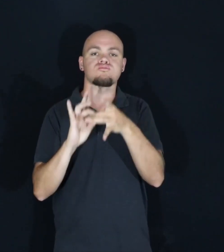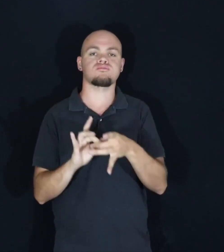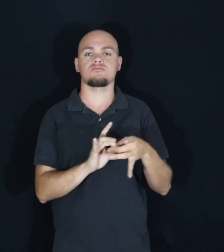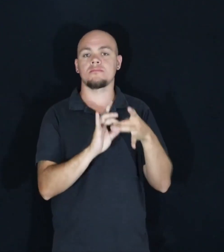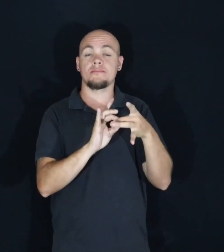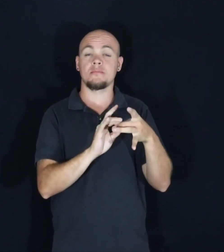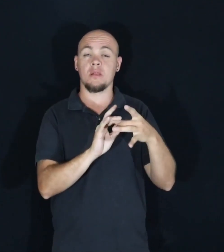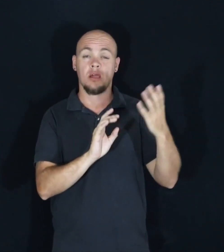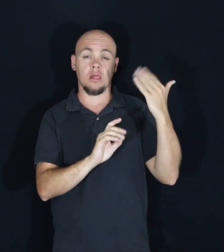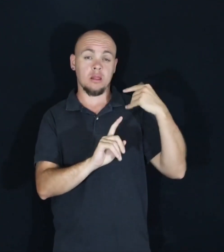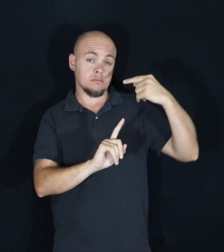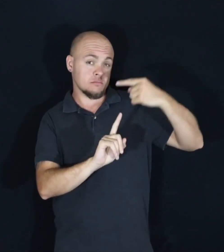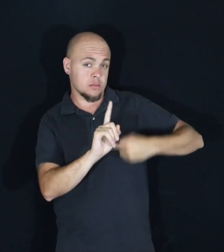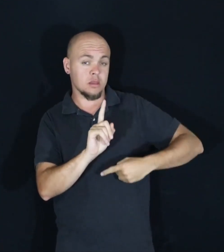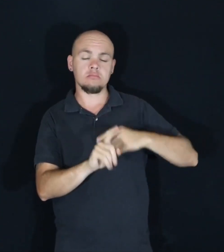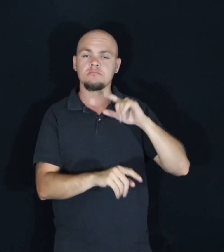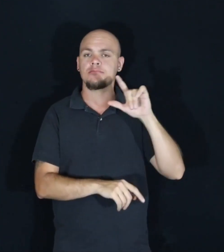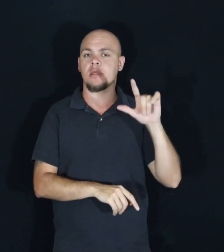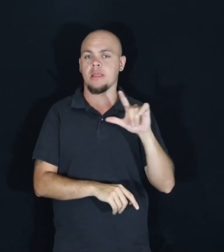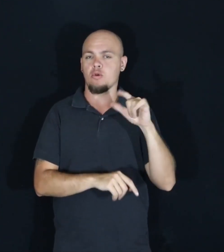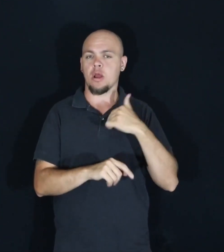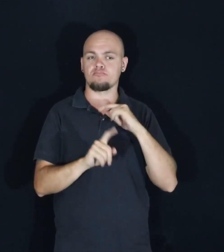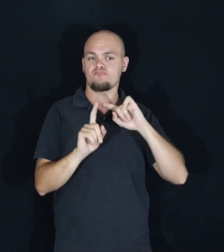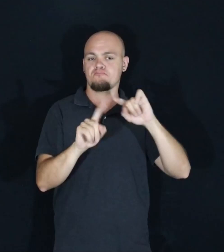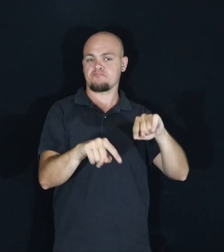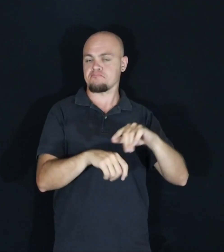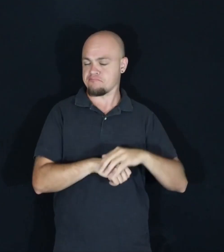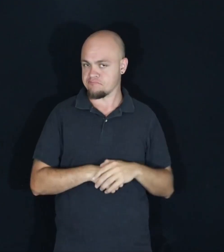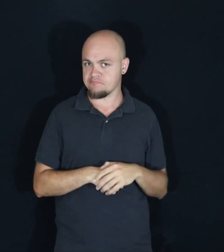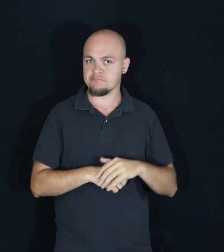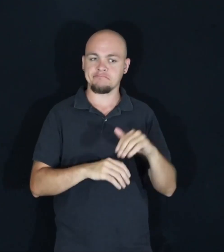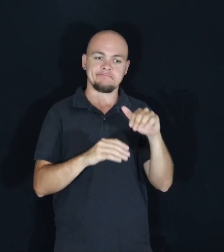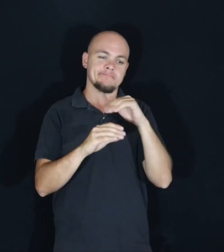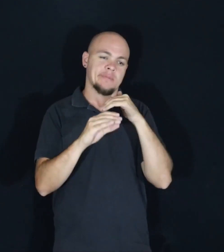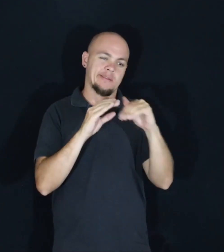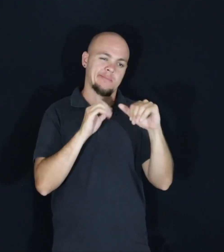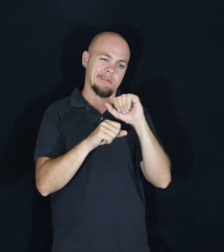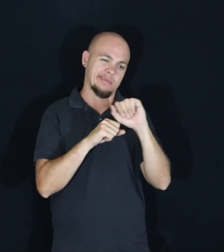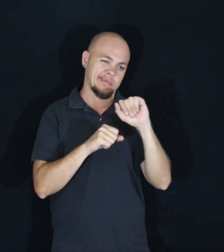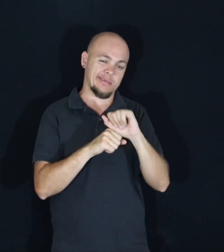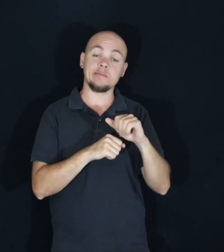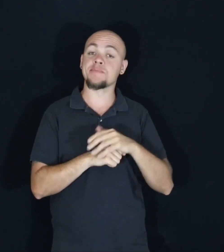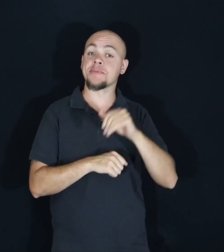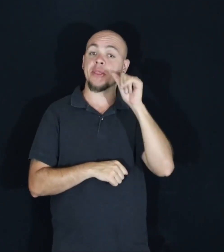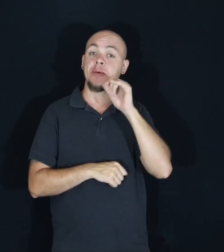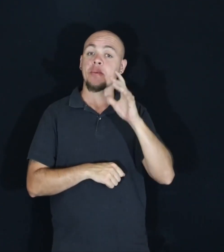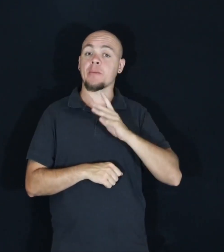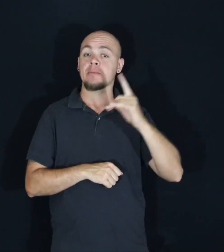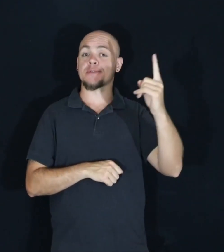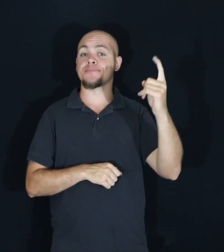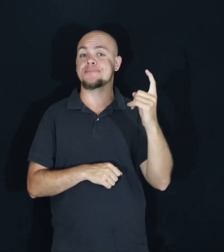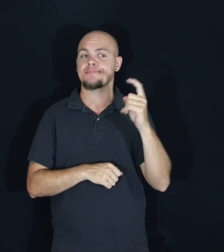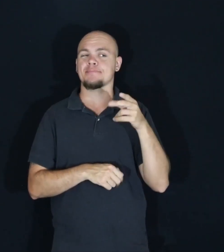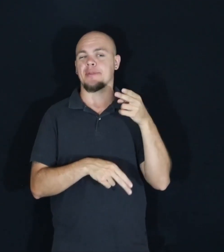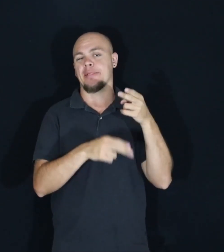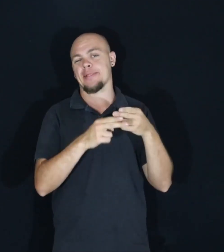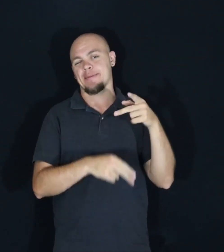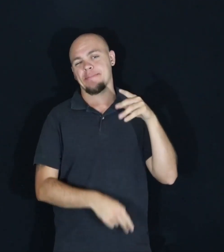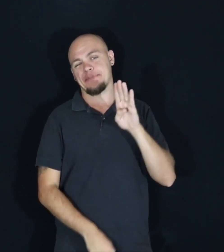Last month, I was in one of our libraries. And I was working on emails. And a woman came in. Let's call her Betty.